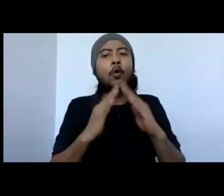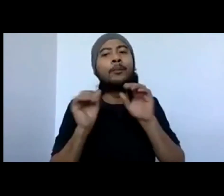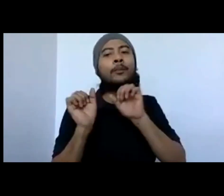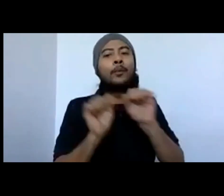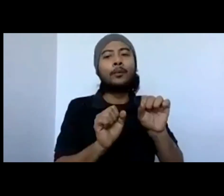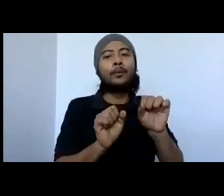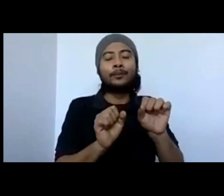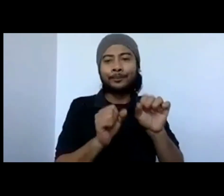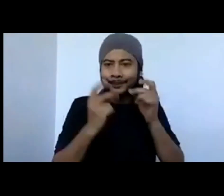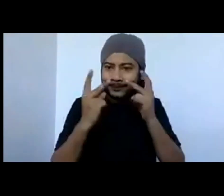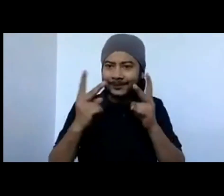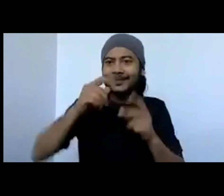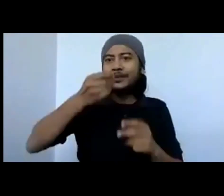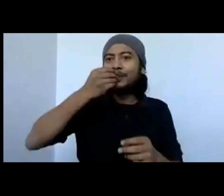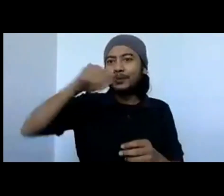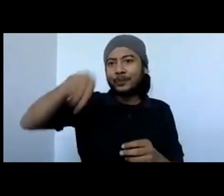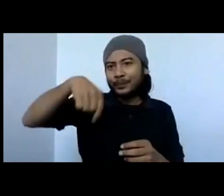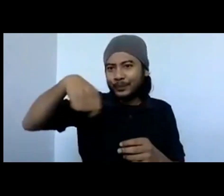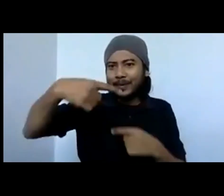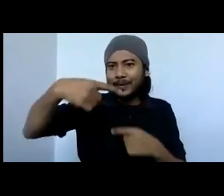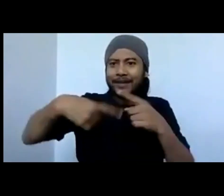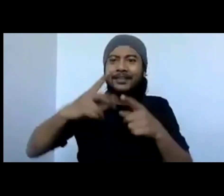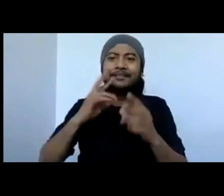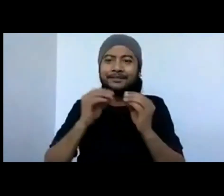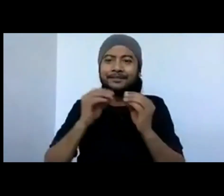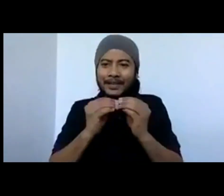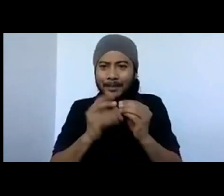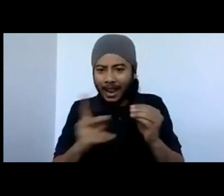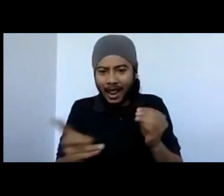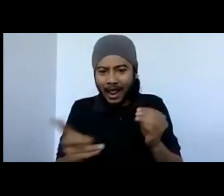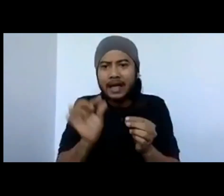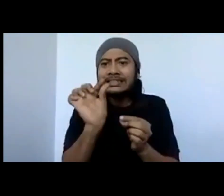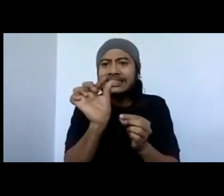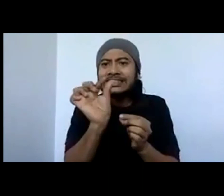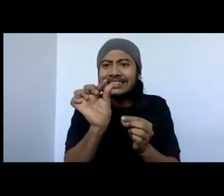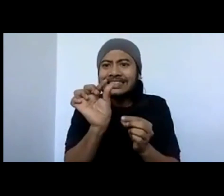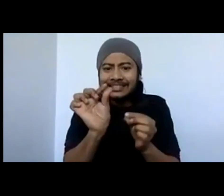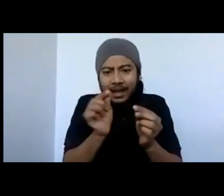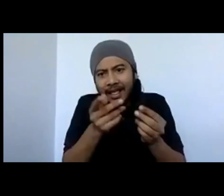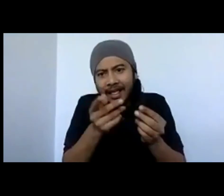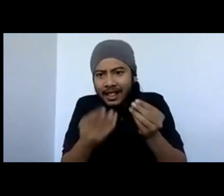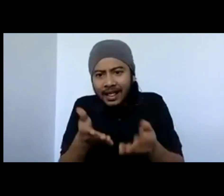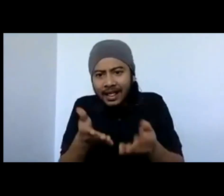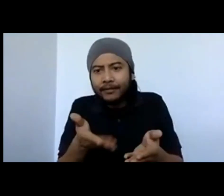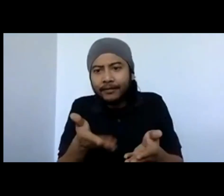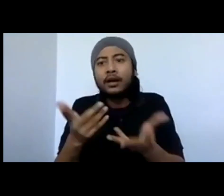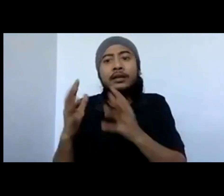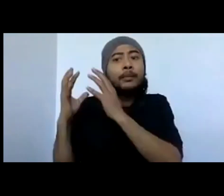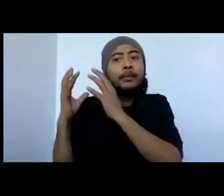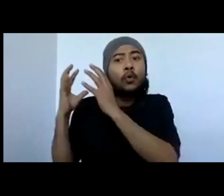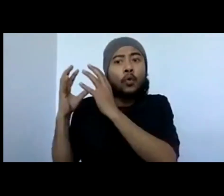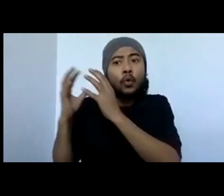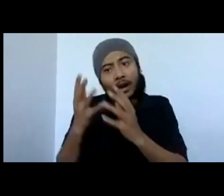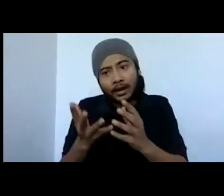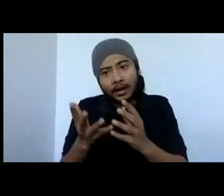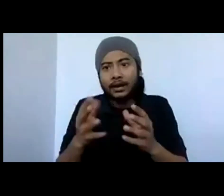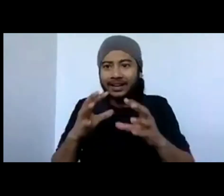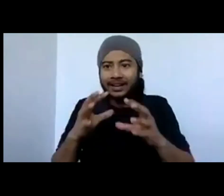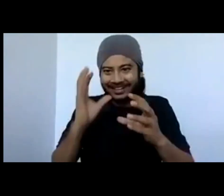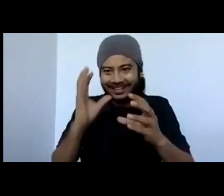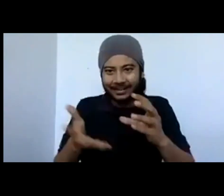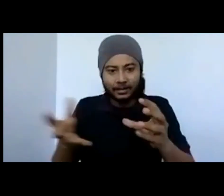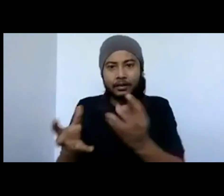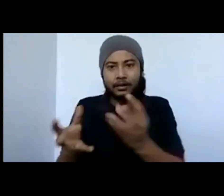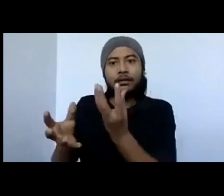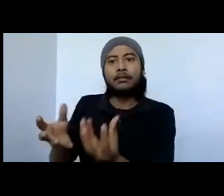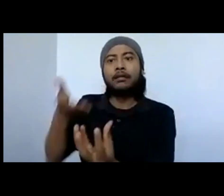in your kitchen and put it in a little bit of soil. It could be even a coconut shell. Put it, grow them and see